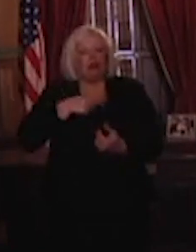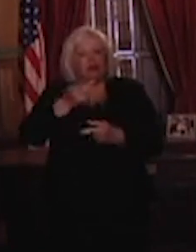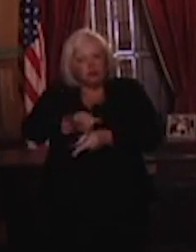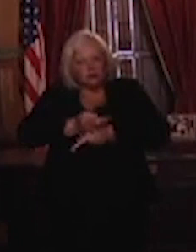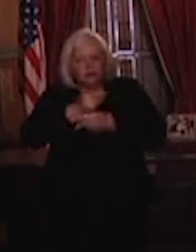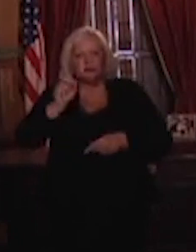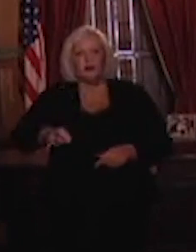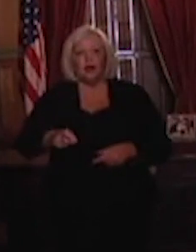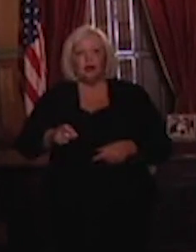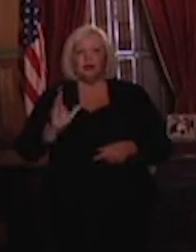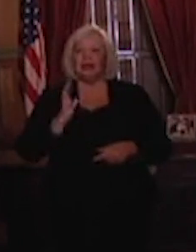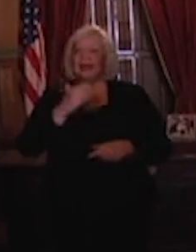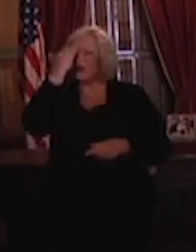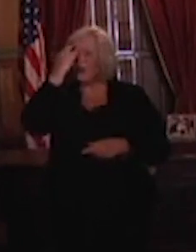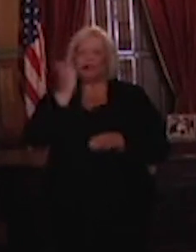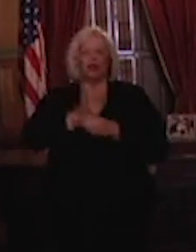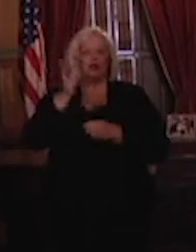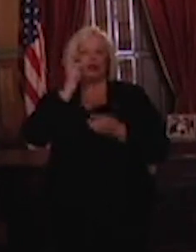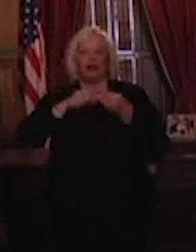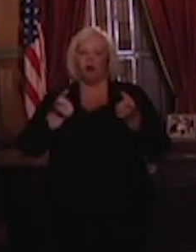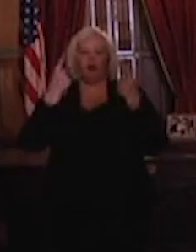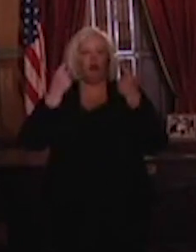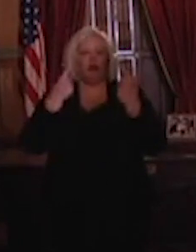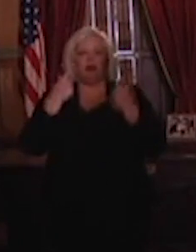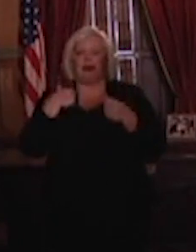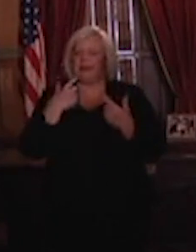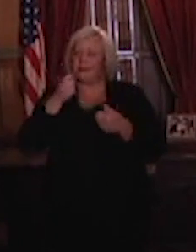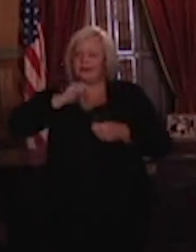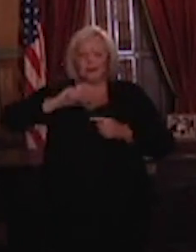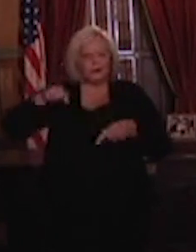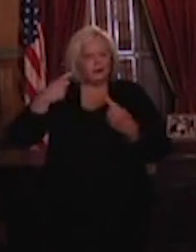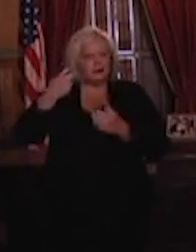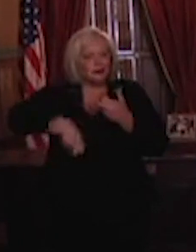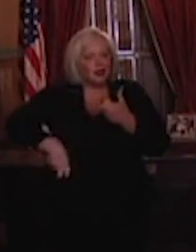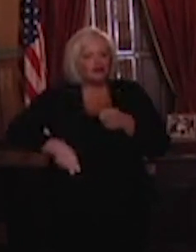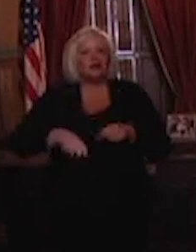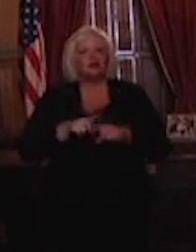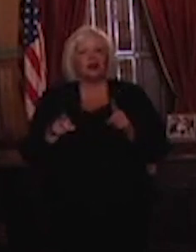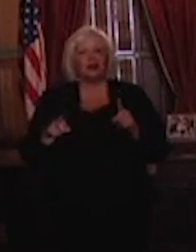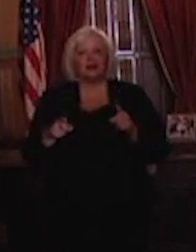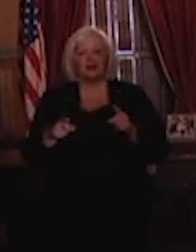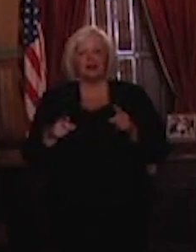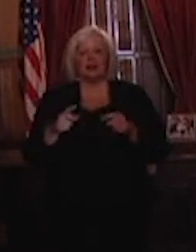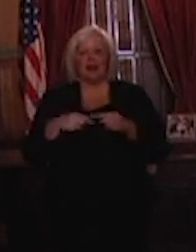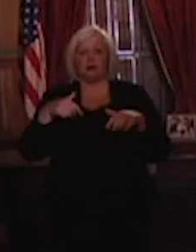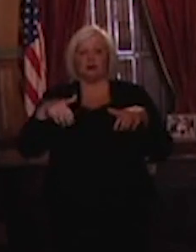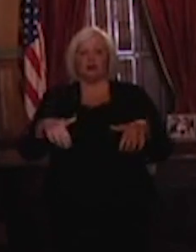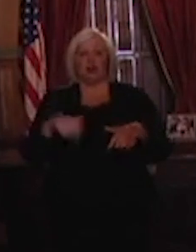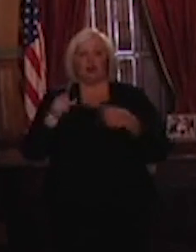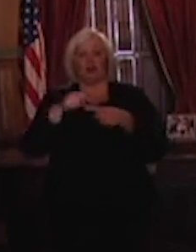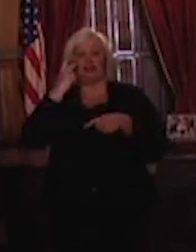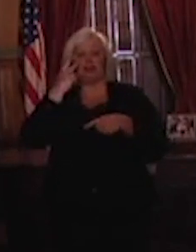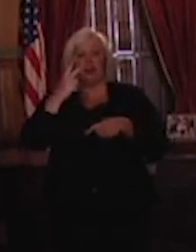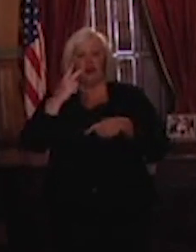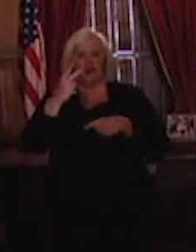numbers are overwhelming and this moment has been hard. But I was aghast when I saw the national